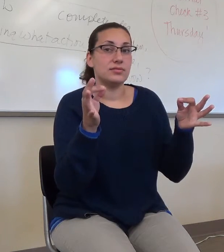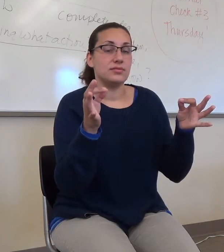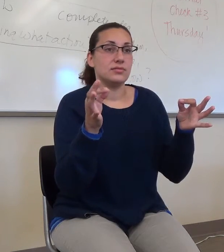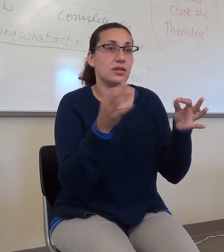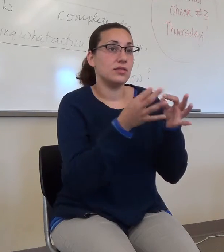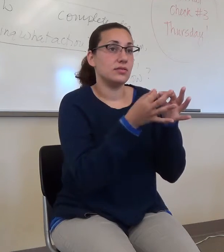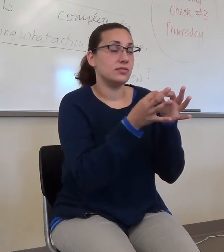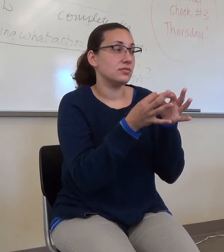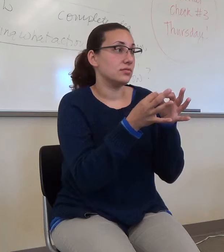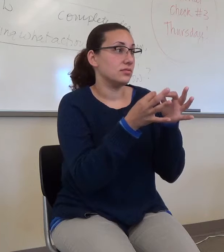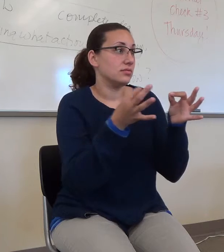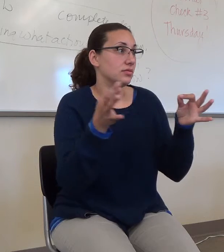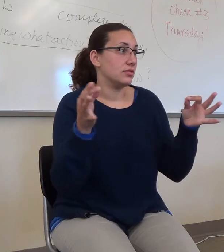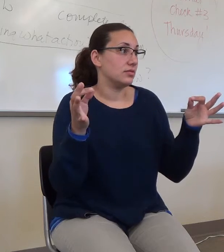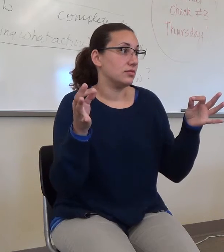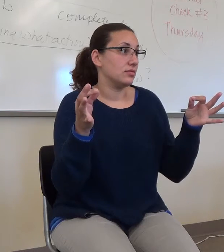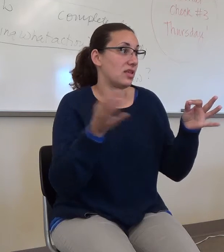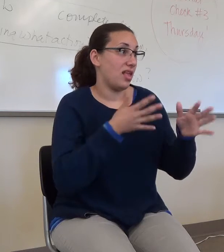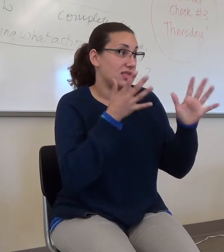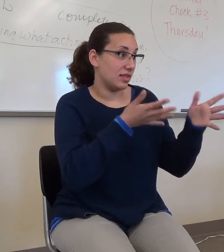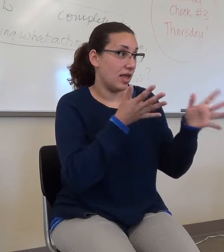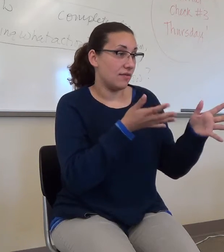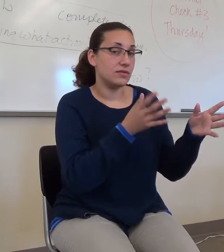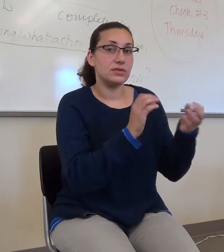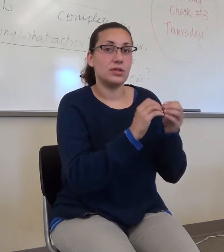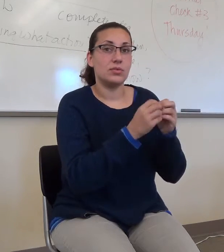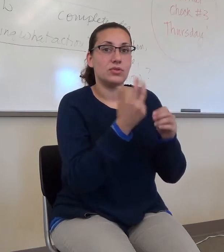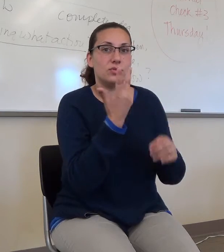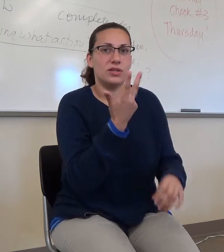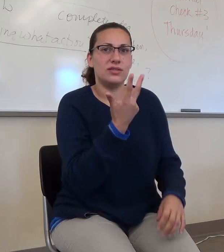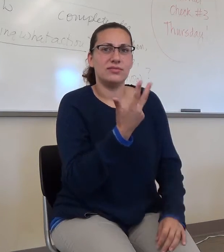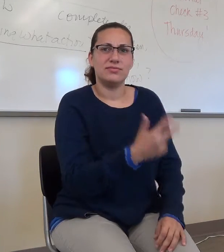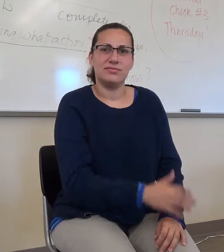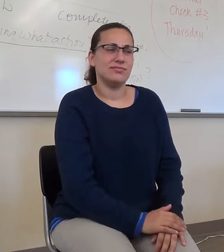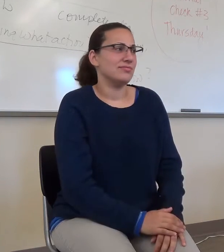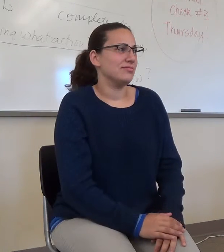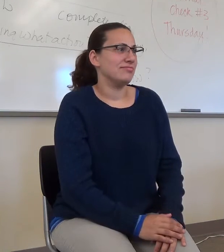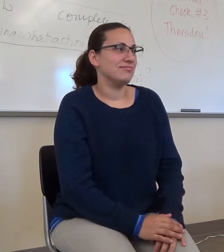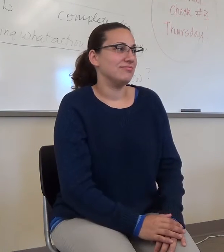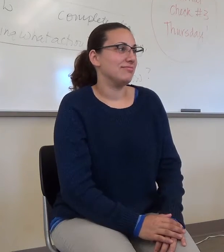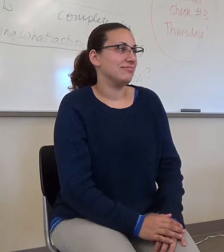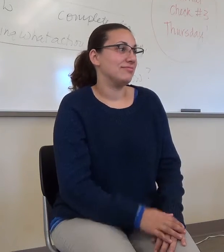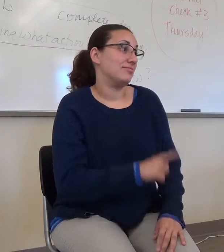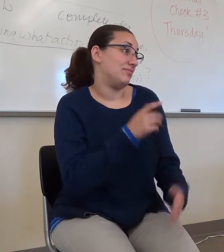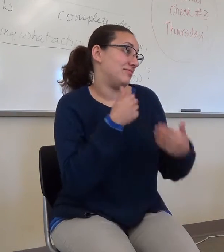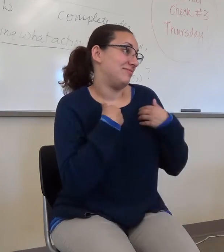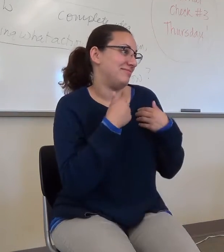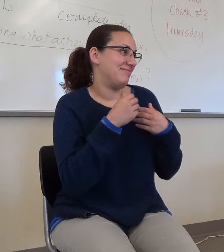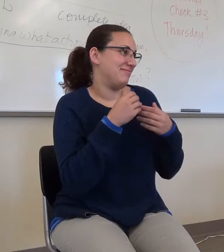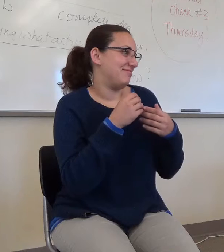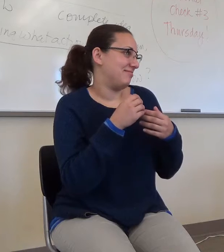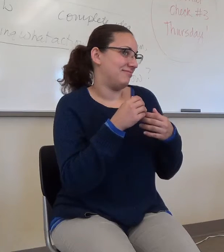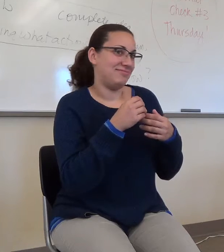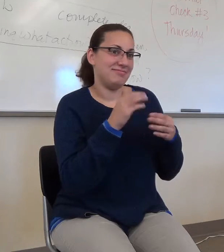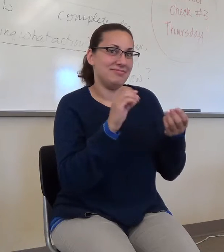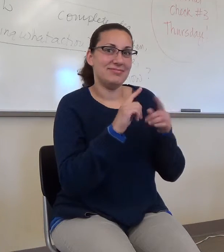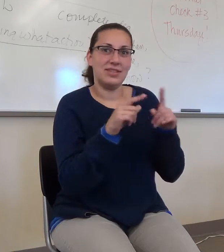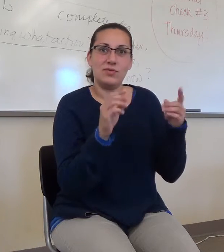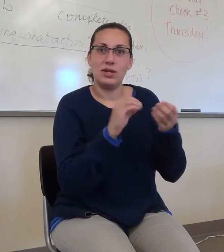is left is number three. Anybody get anything different from three there? I think